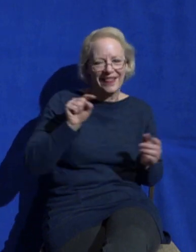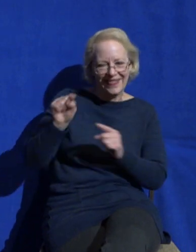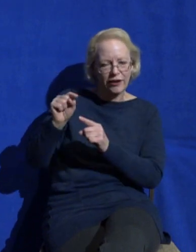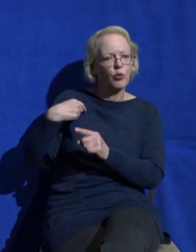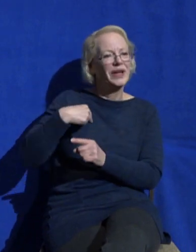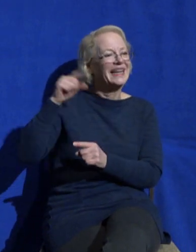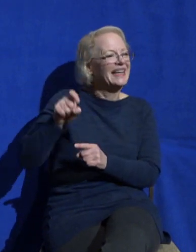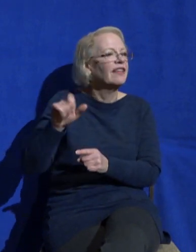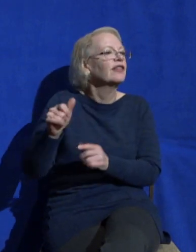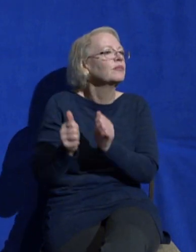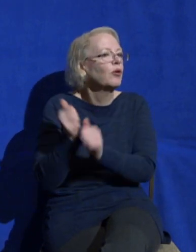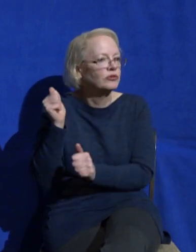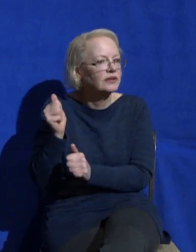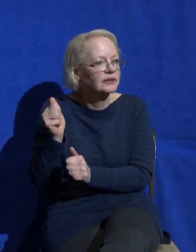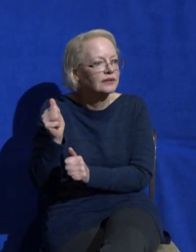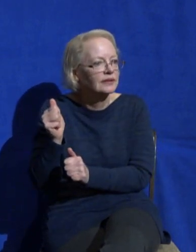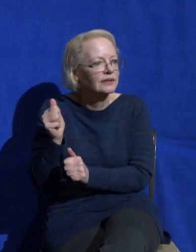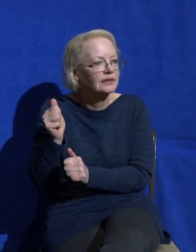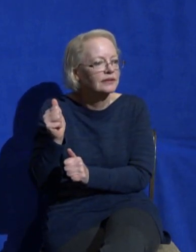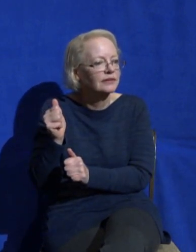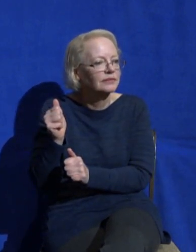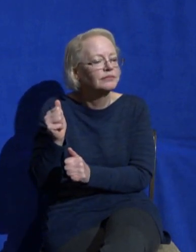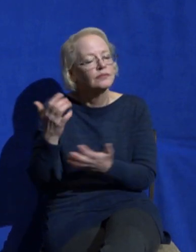Listen, you can get by on that for a while.